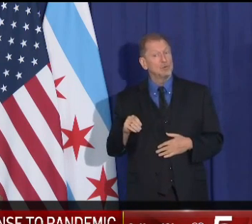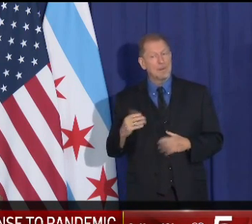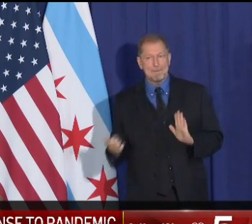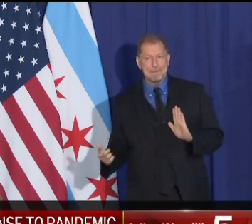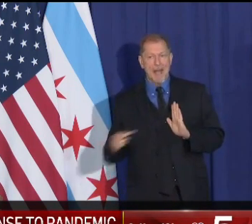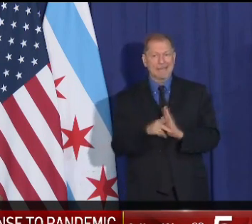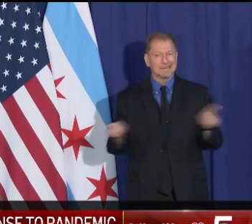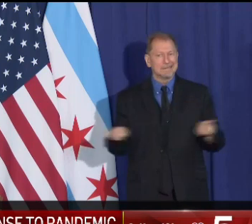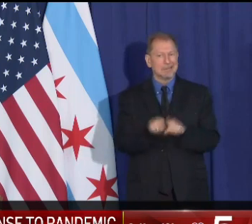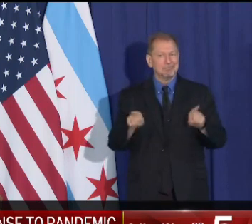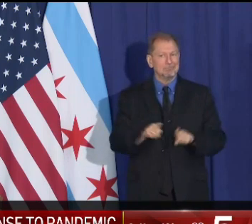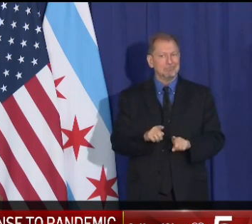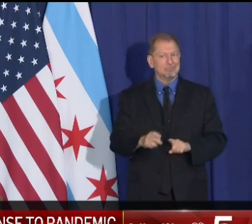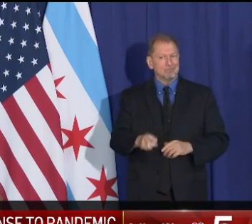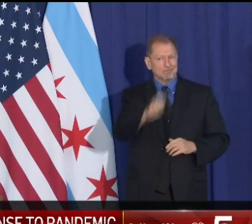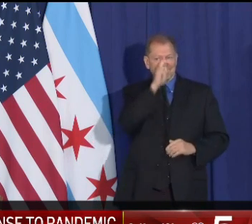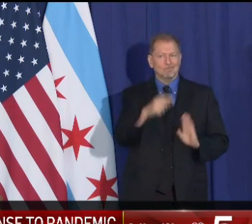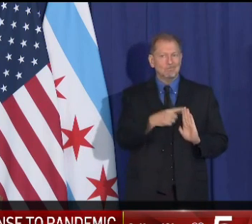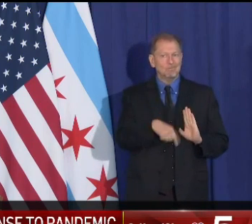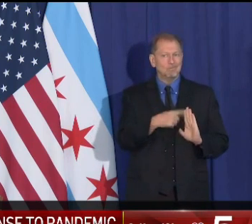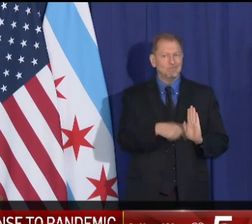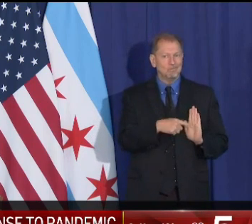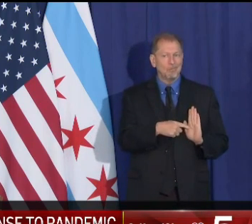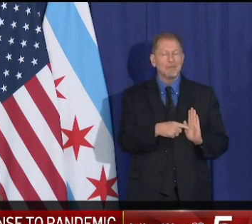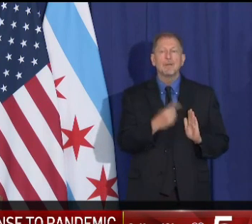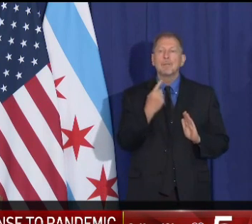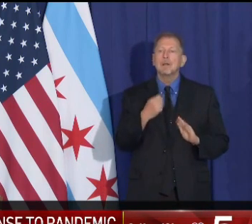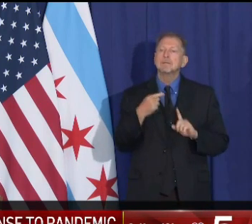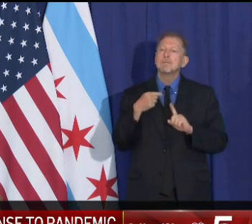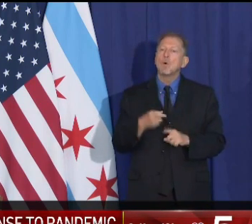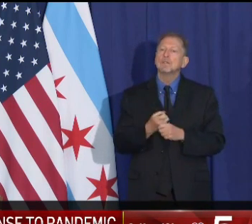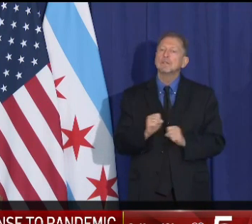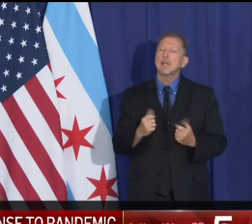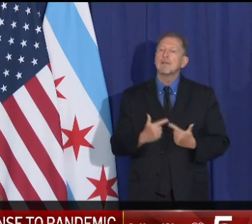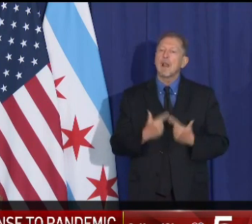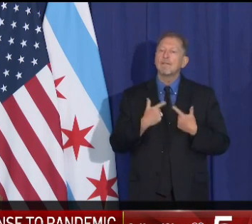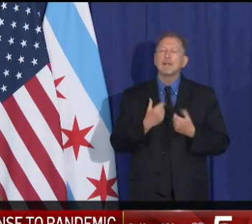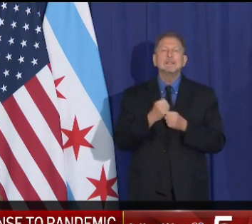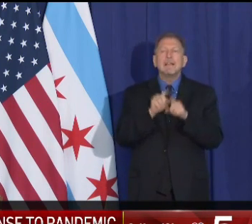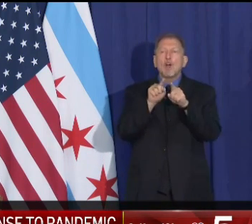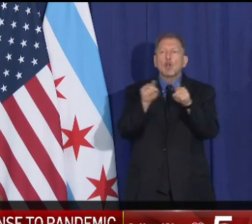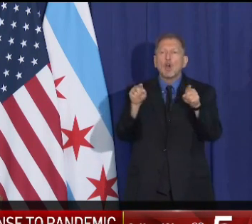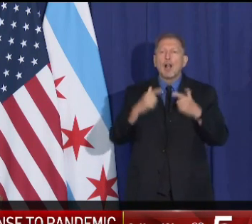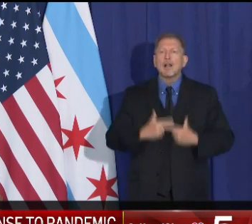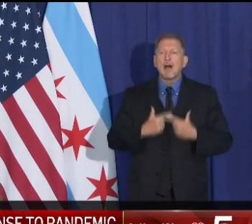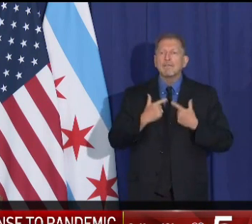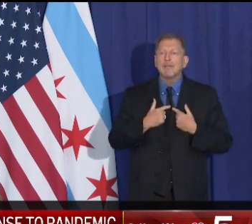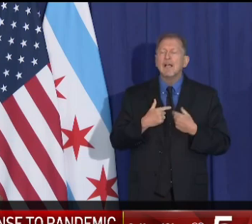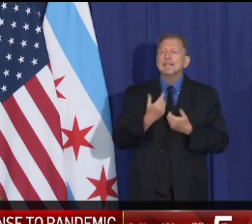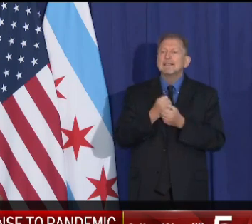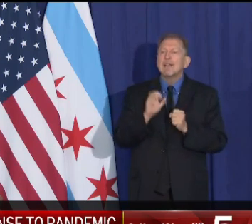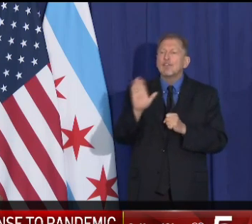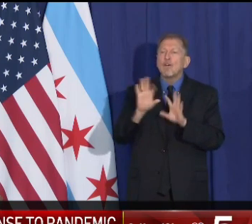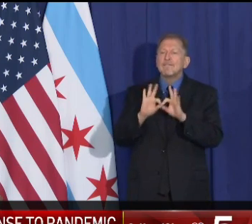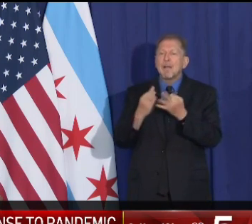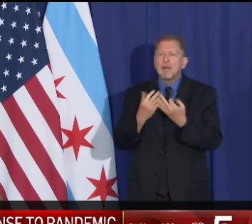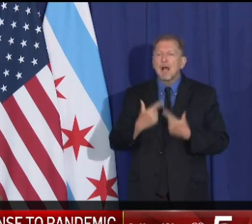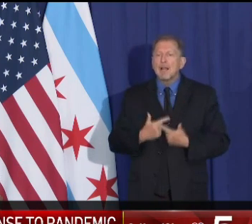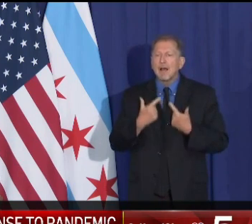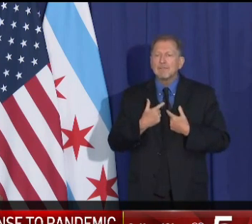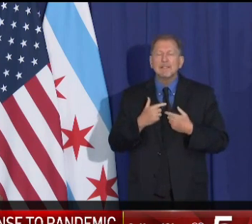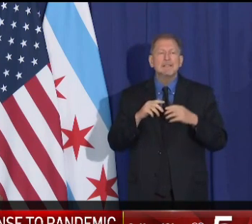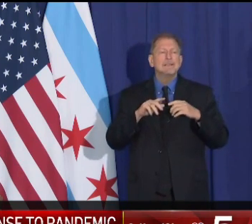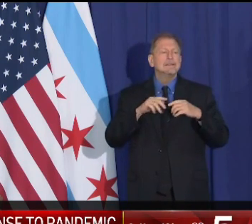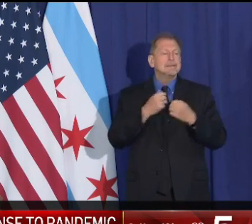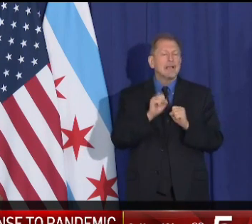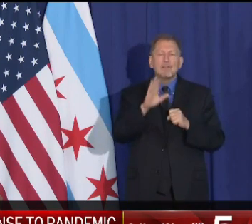This is about saving lives. It's about saving your life and a life of somebody you love and you care about and about the life of